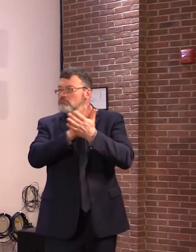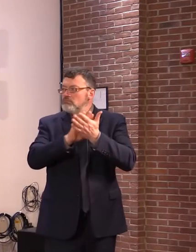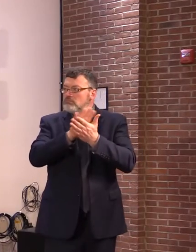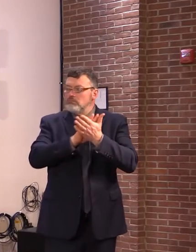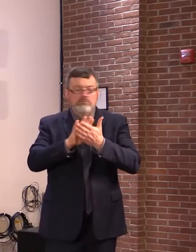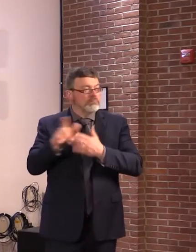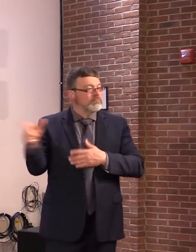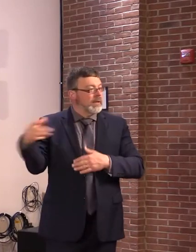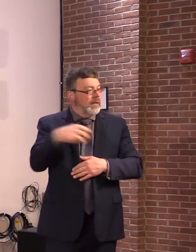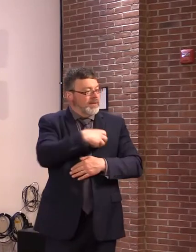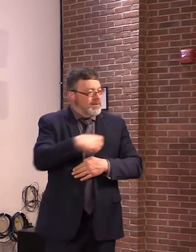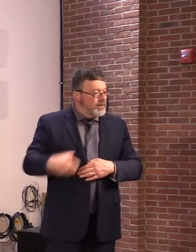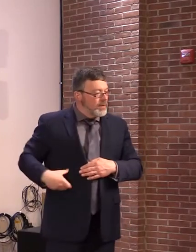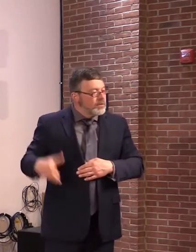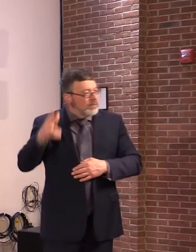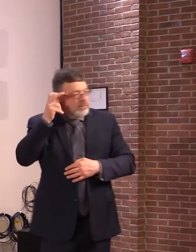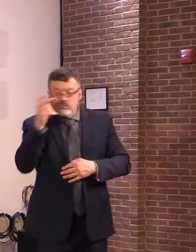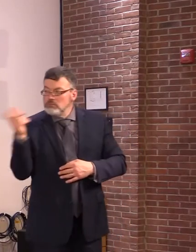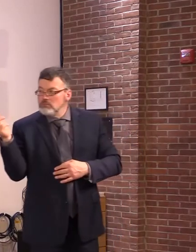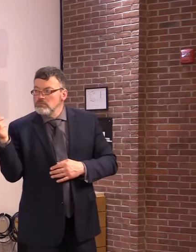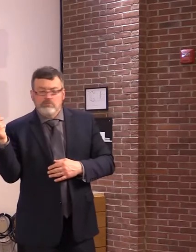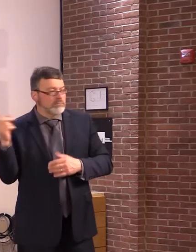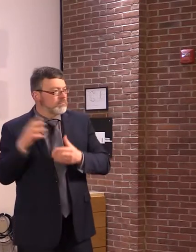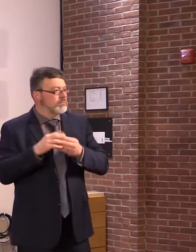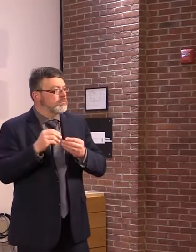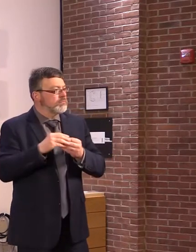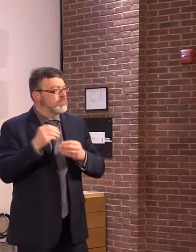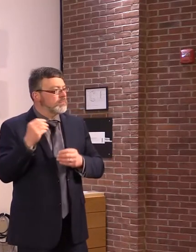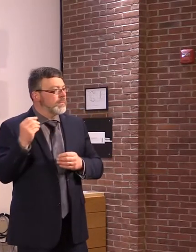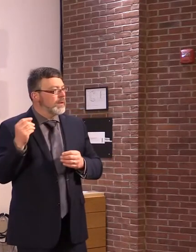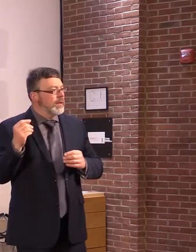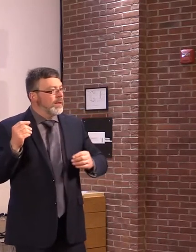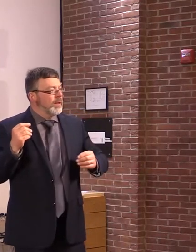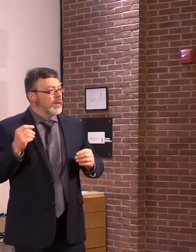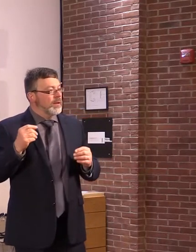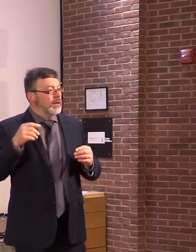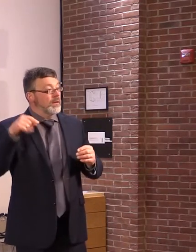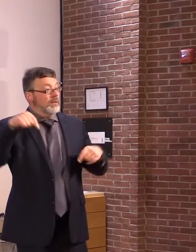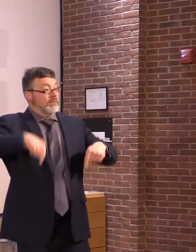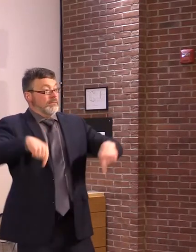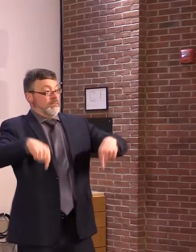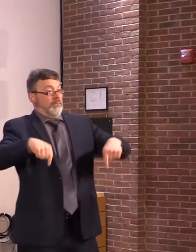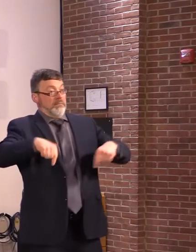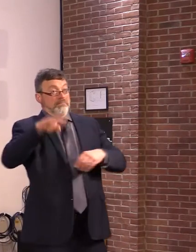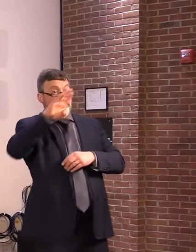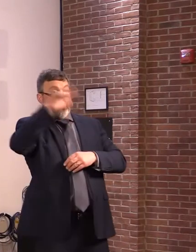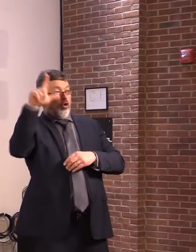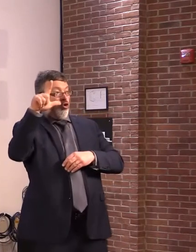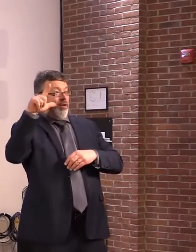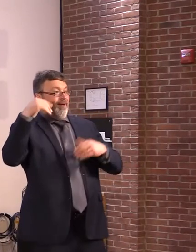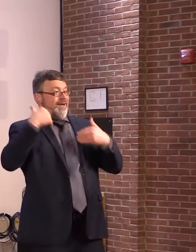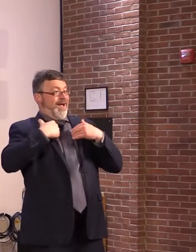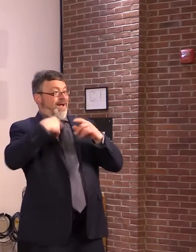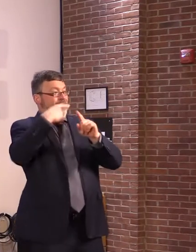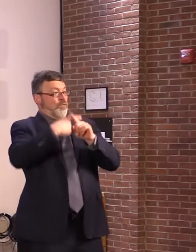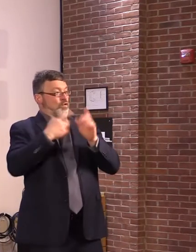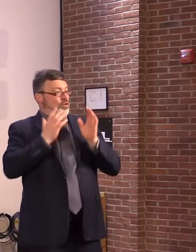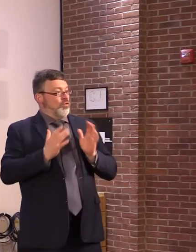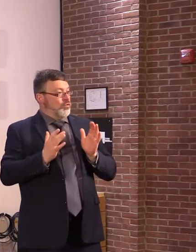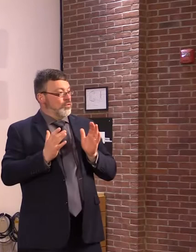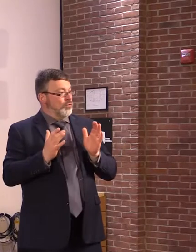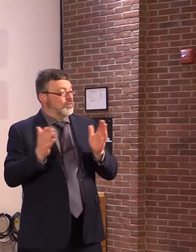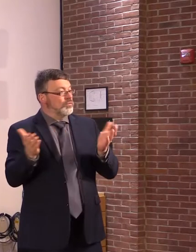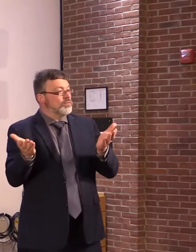and renters' protections in Burlington. Fortunately, in Burlington, we already have some of the strongest renter protection